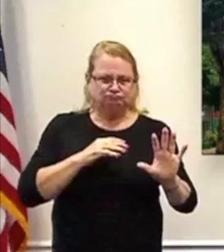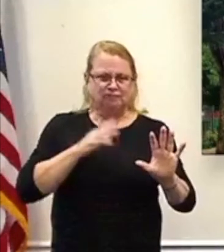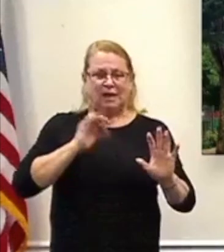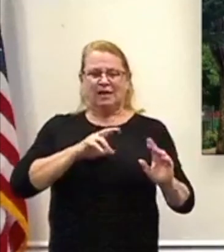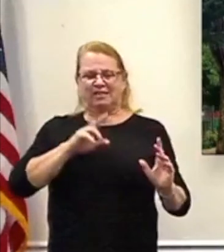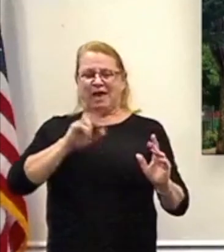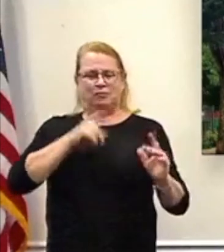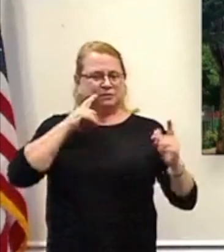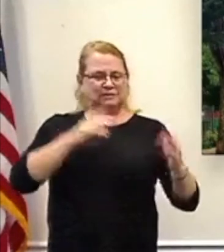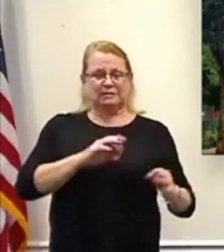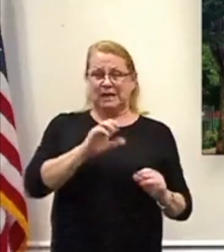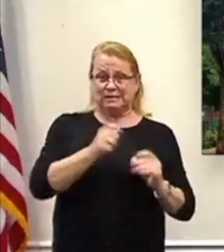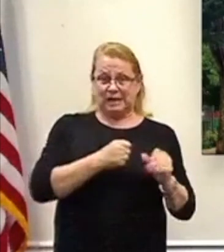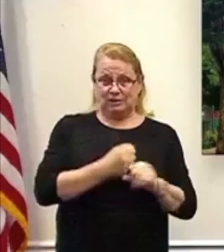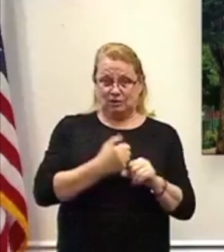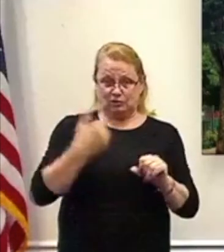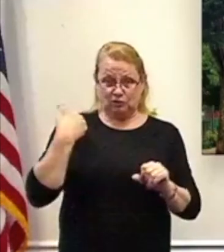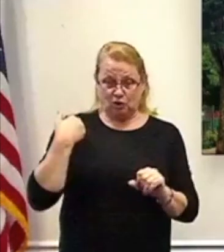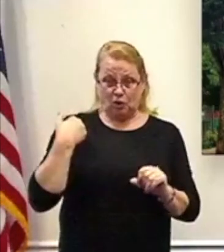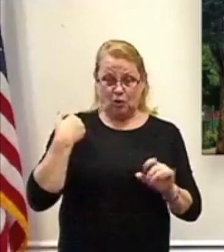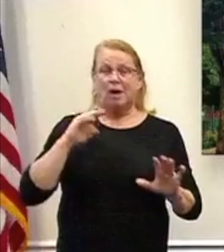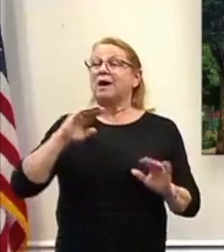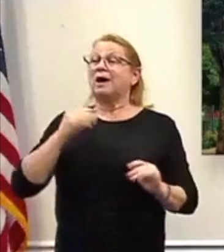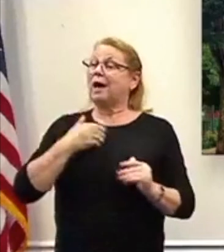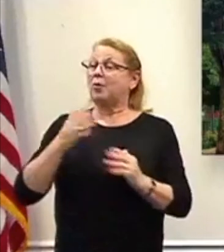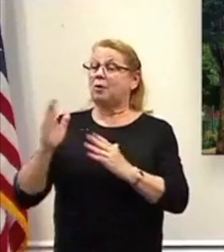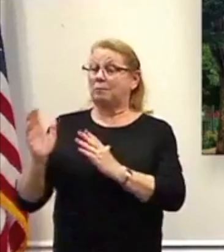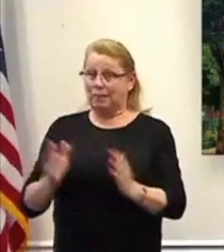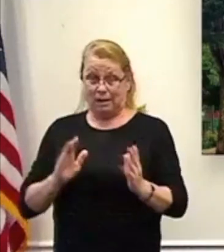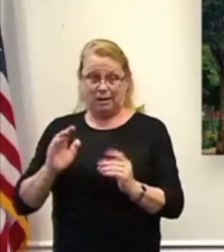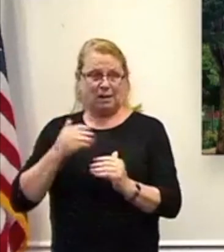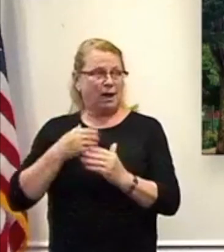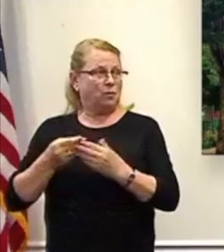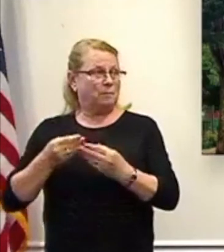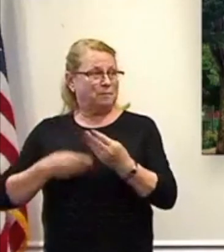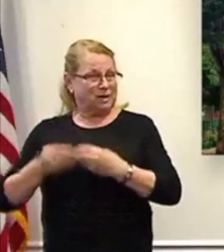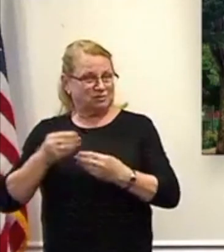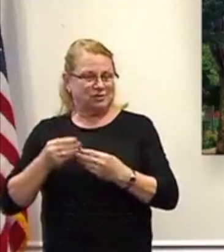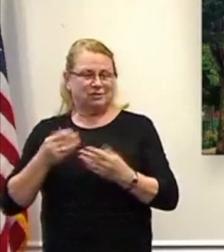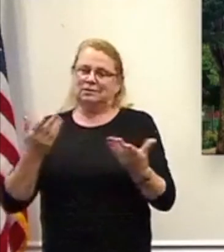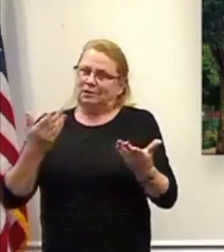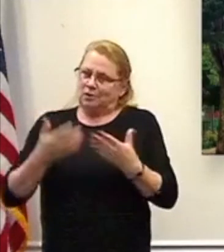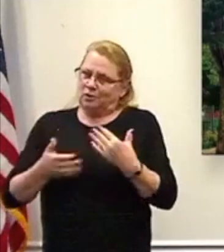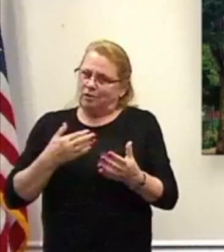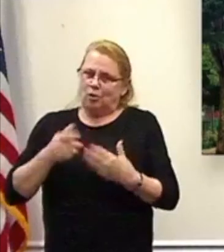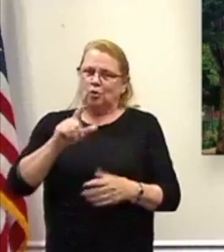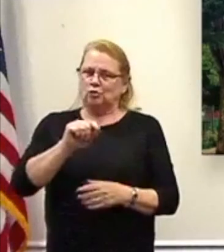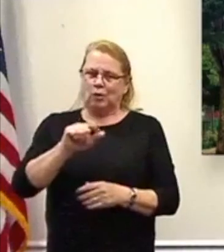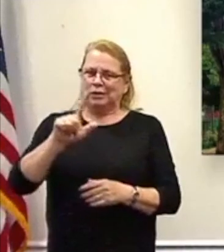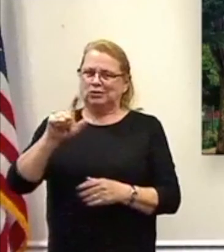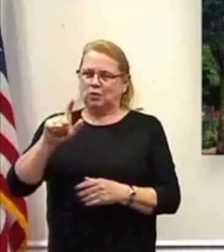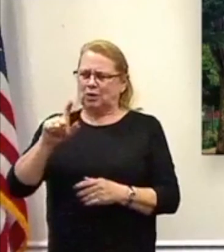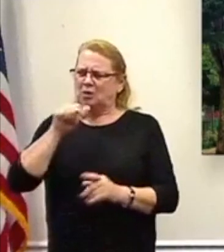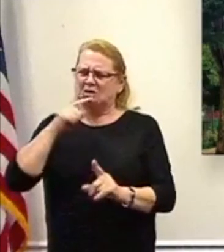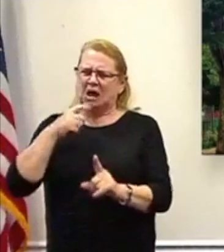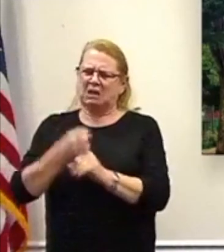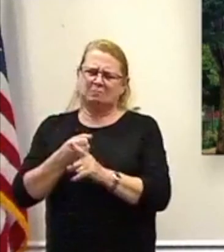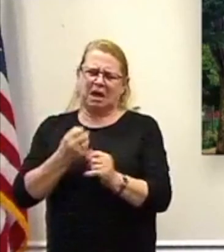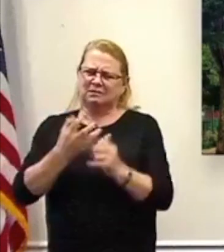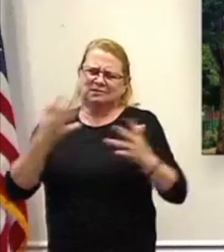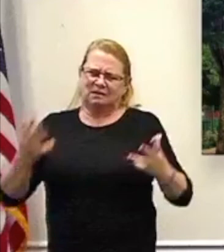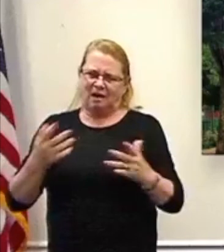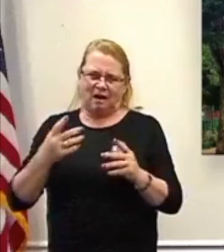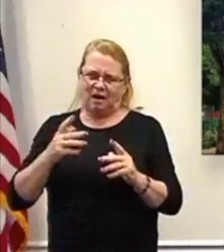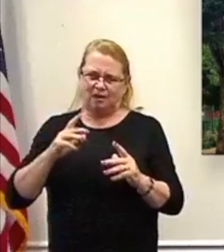years ago. That, our plan and budget, although 2021 isn't impacted all that much by that